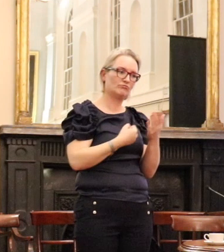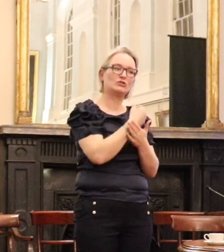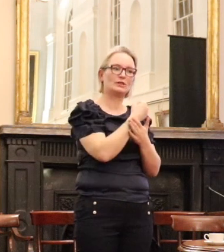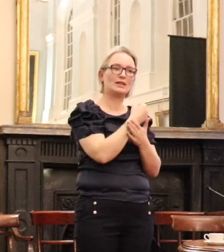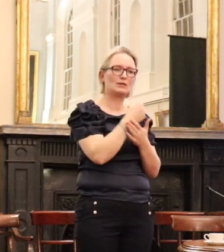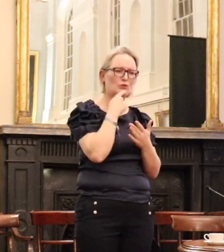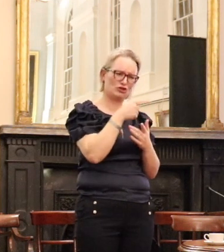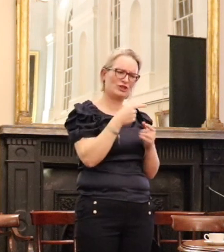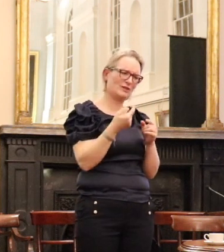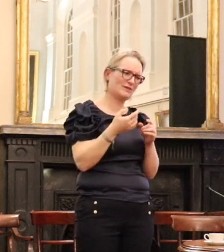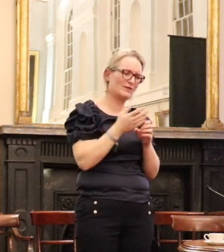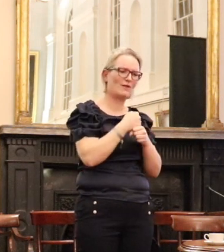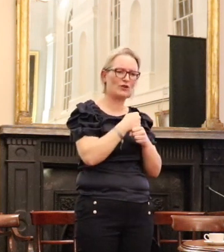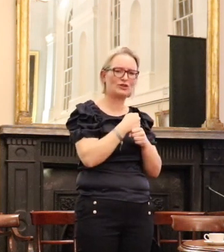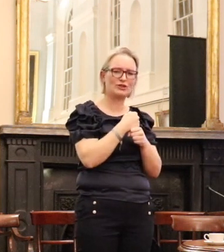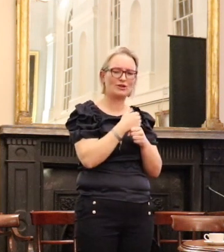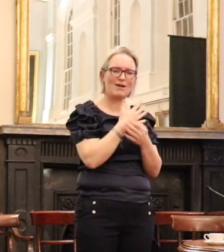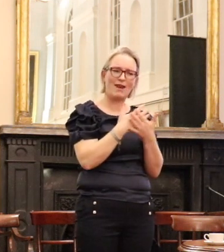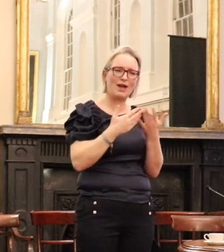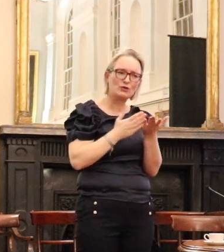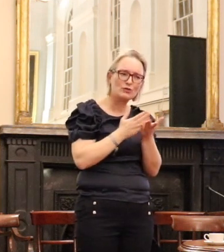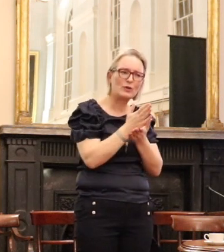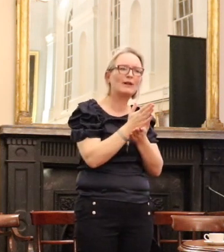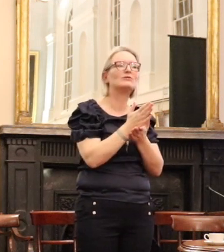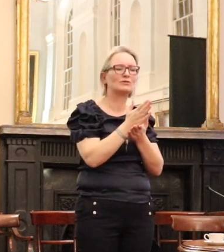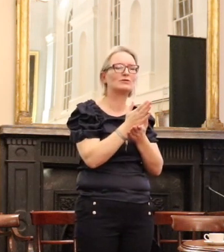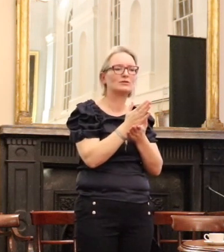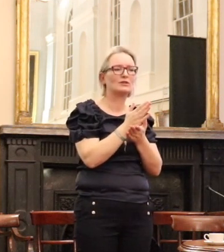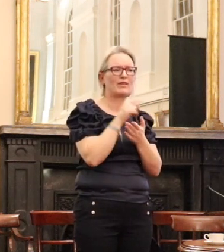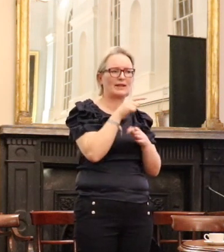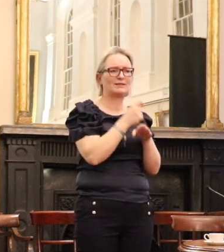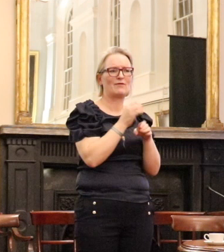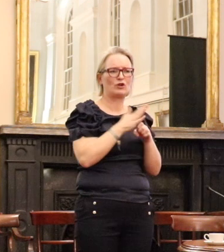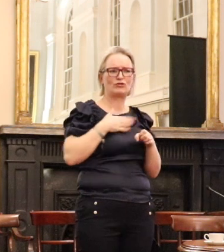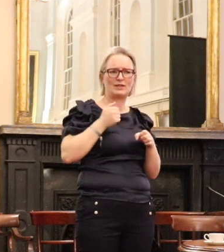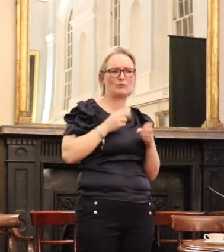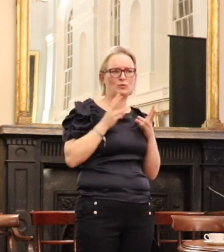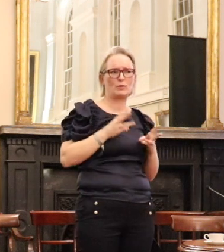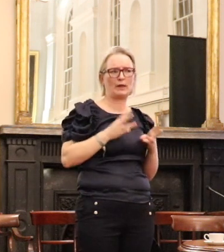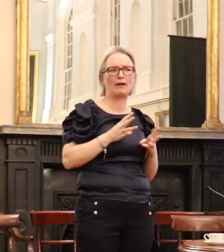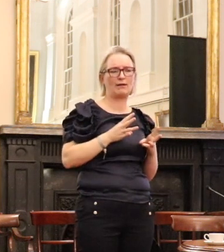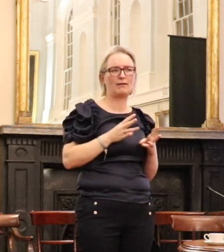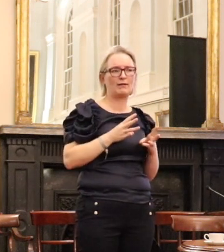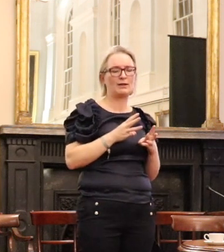suffered terrible abuse and literally being the poster woman for transgenders for example she was.